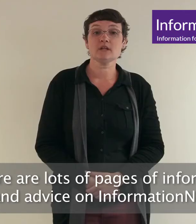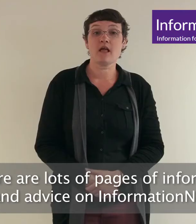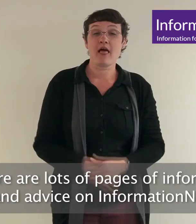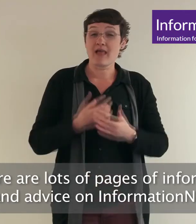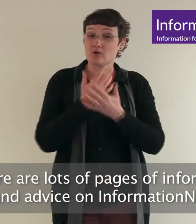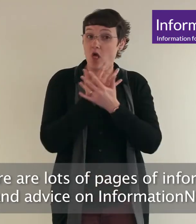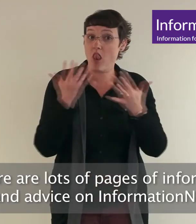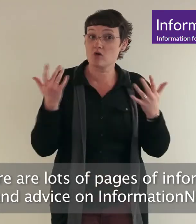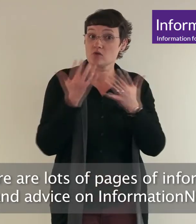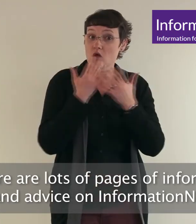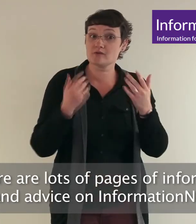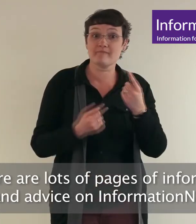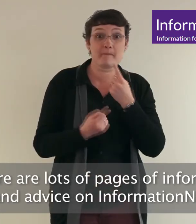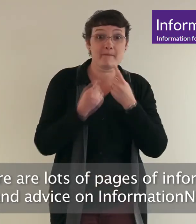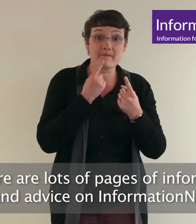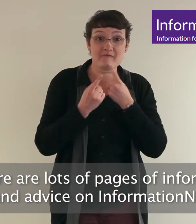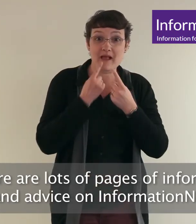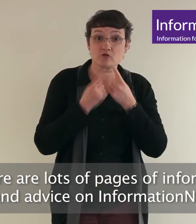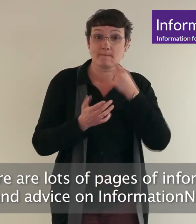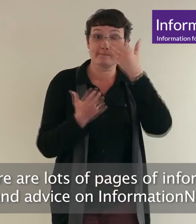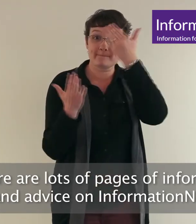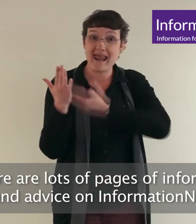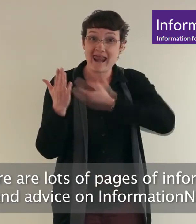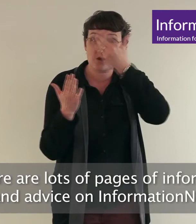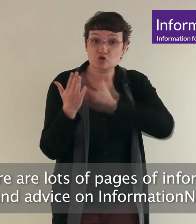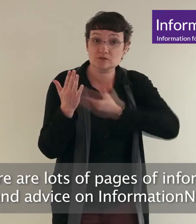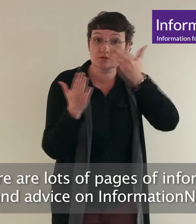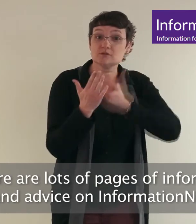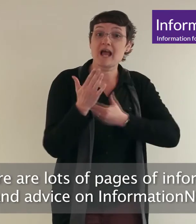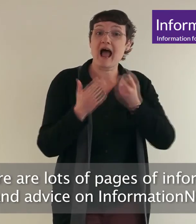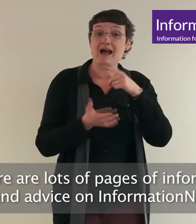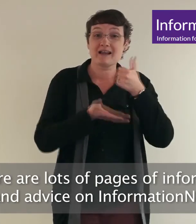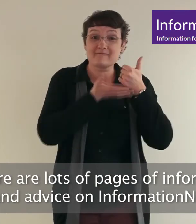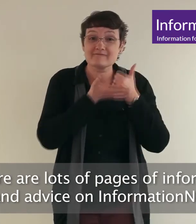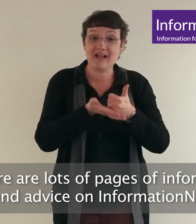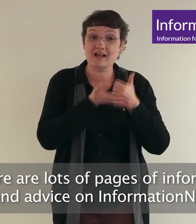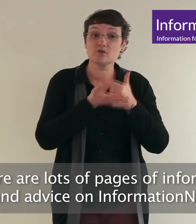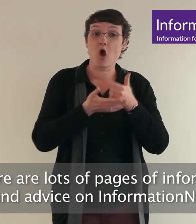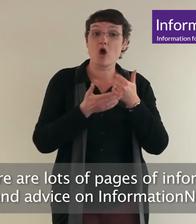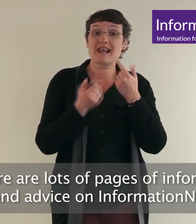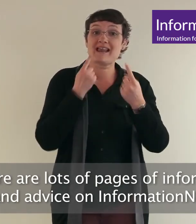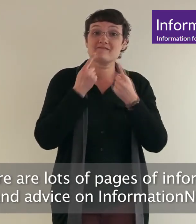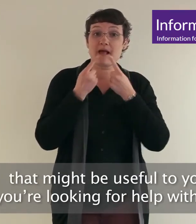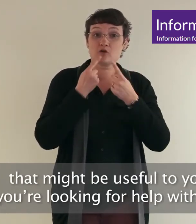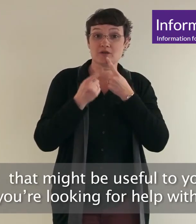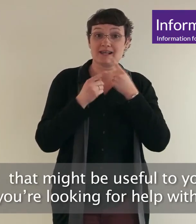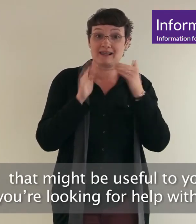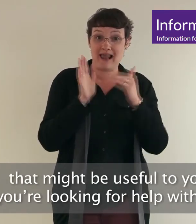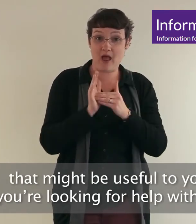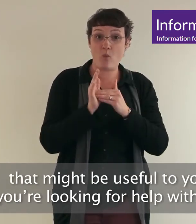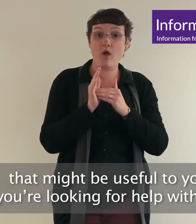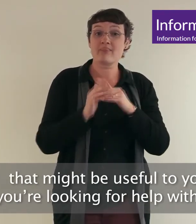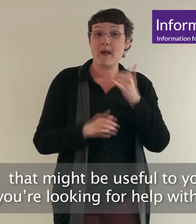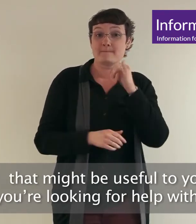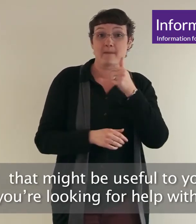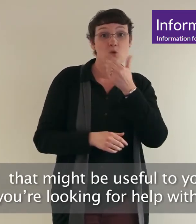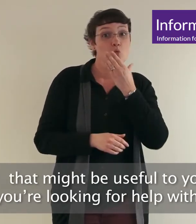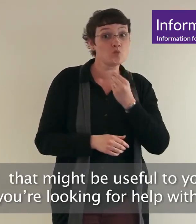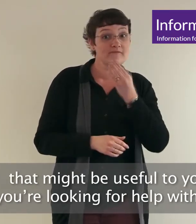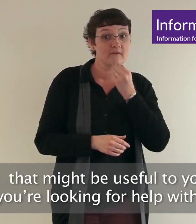There are lots of pages of information and advice on information now that might be useful to you. If you're looking for help